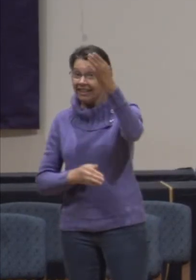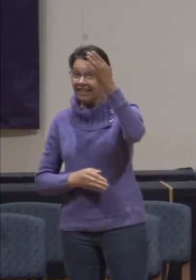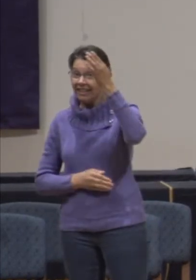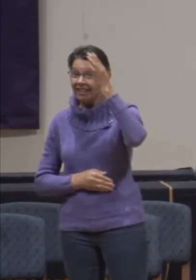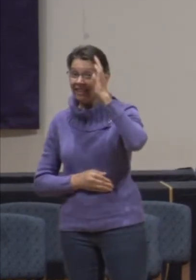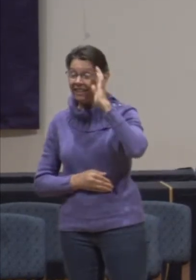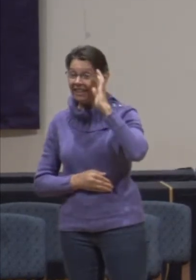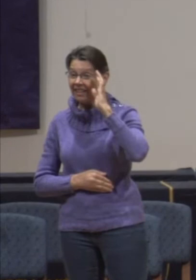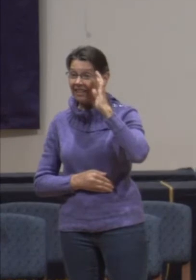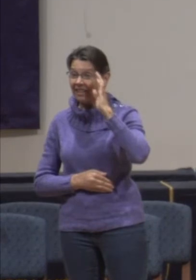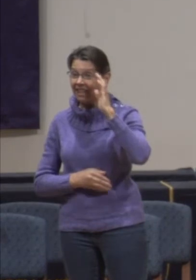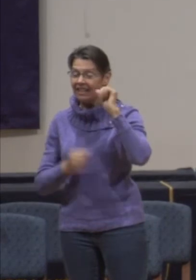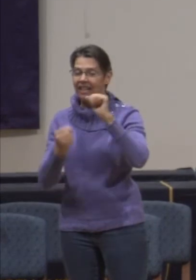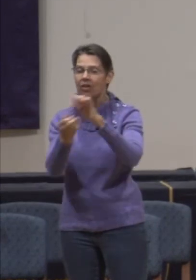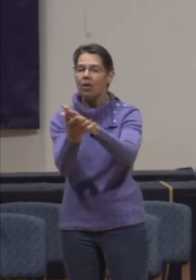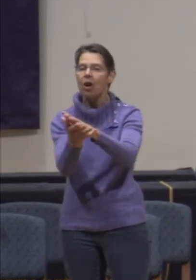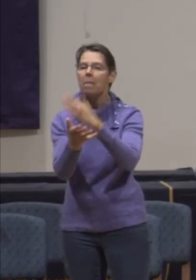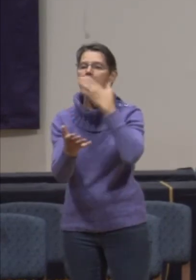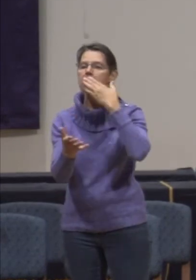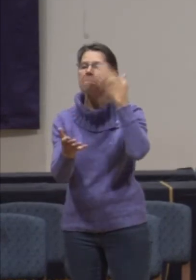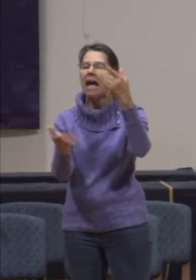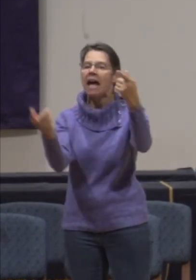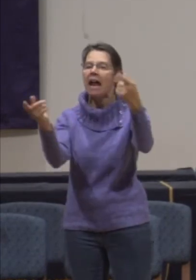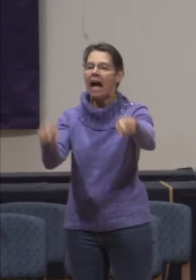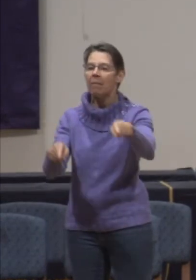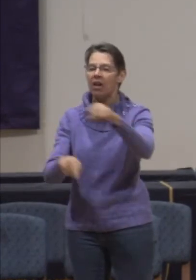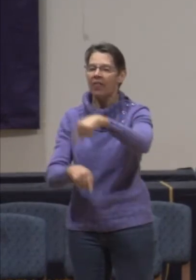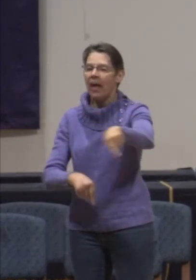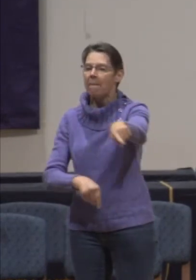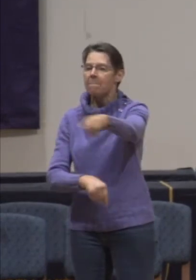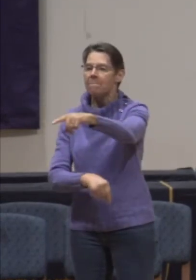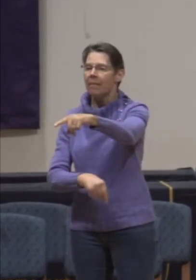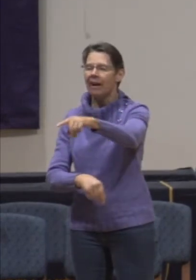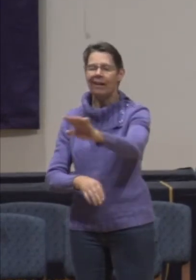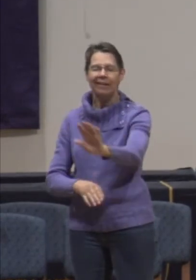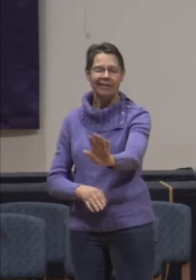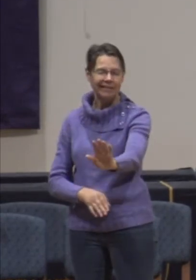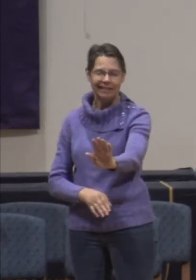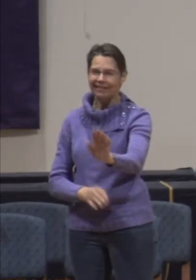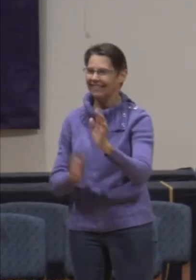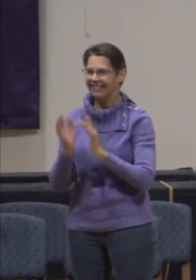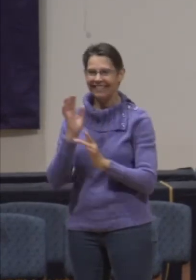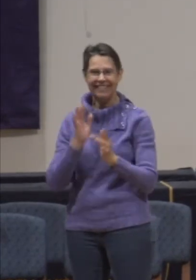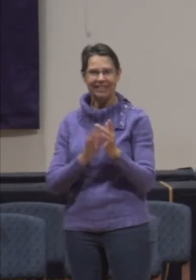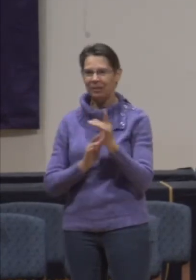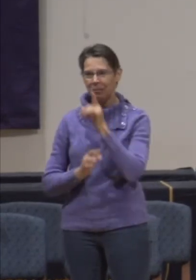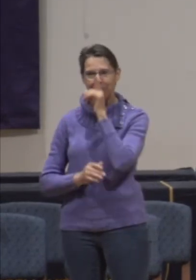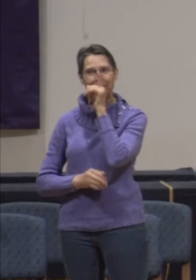bring bad things upon them. But that's not what Jesus says.